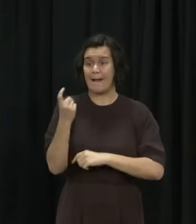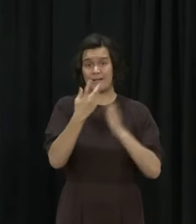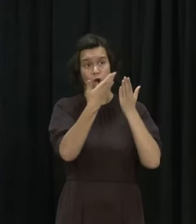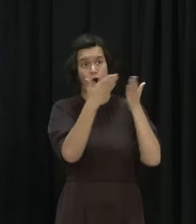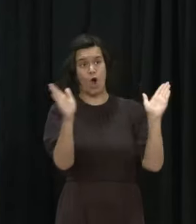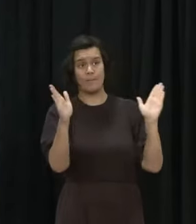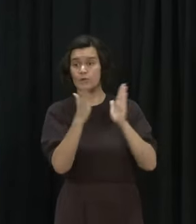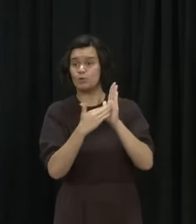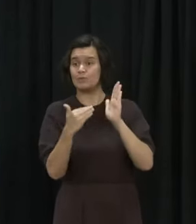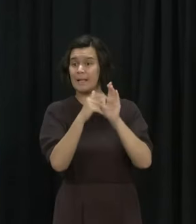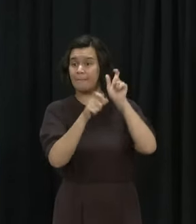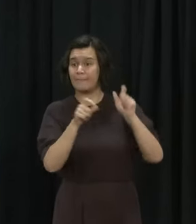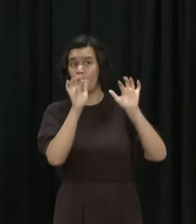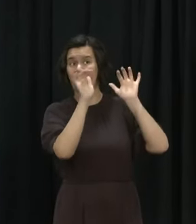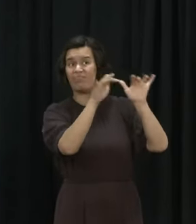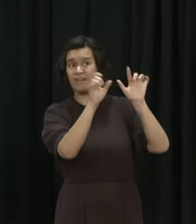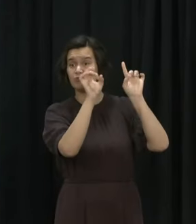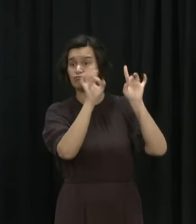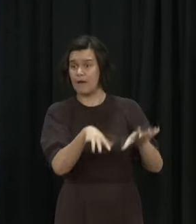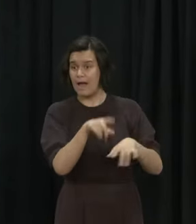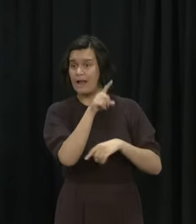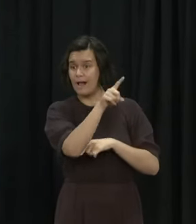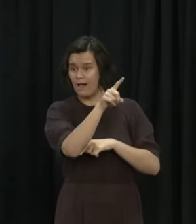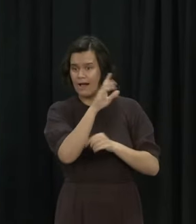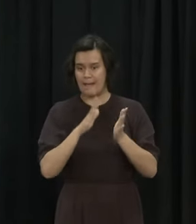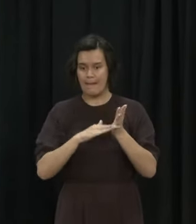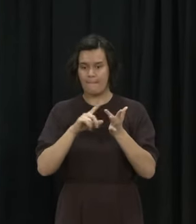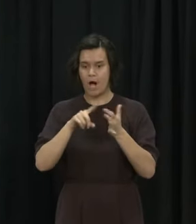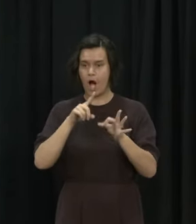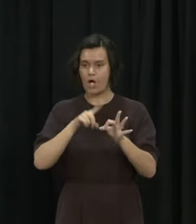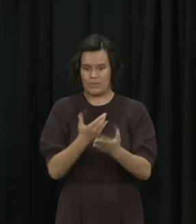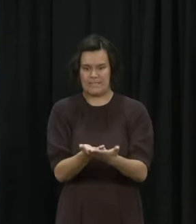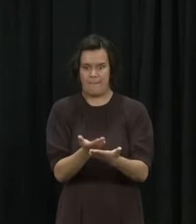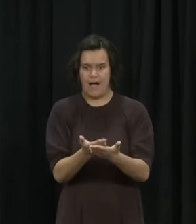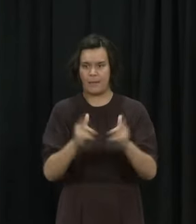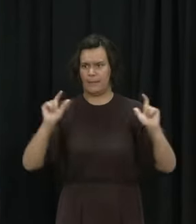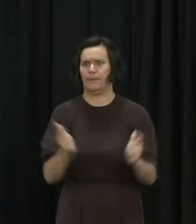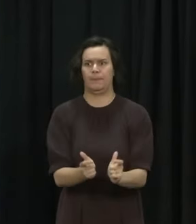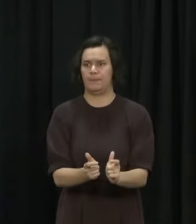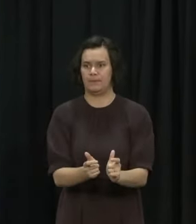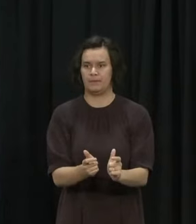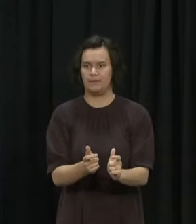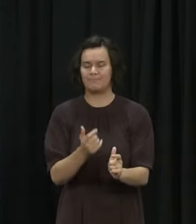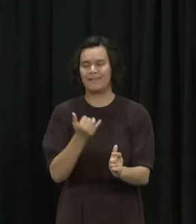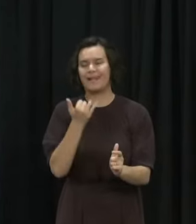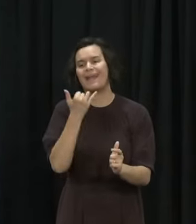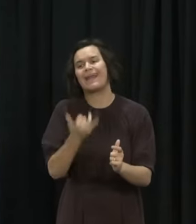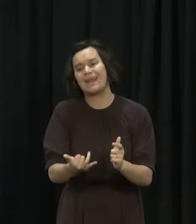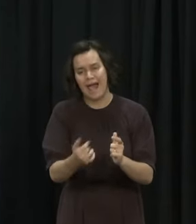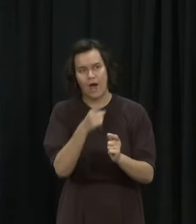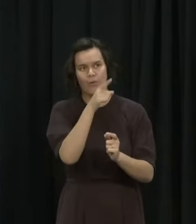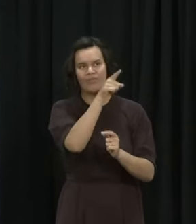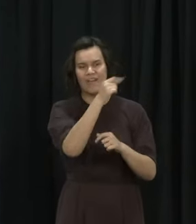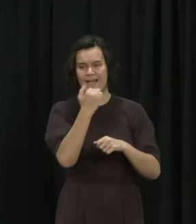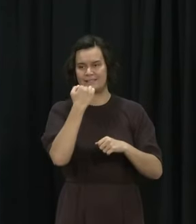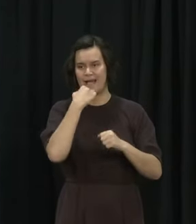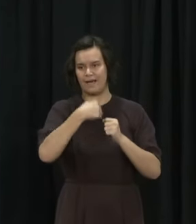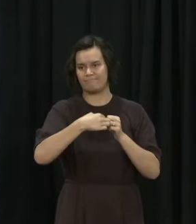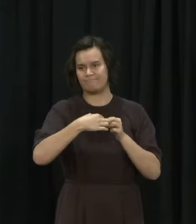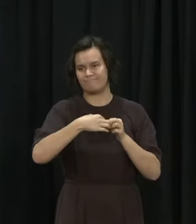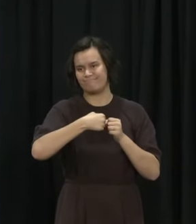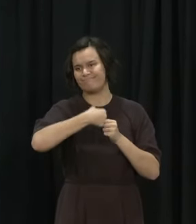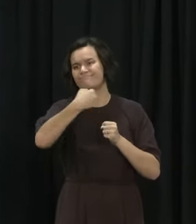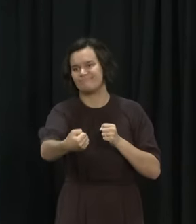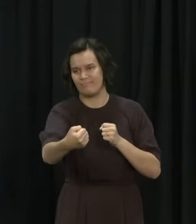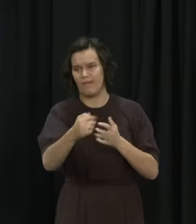people will be in a position where they will just delay their plans so but there will be others who there will be more pressure on so they'll be